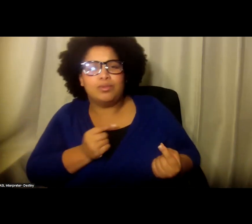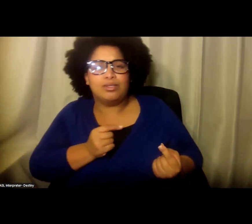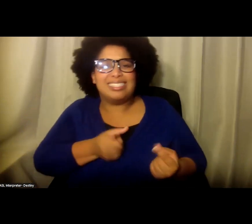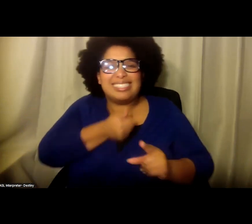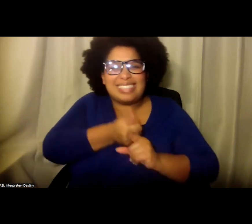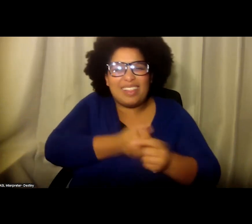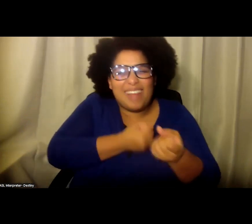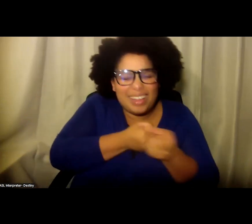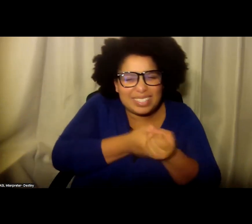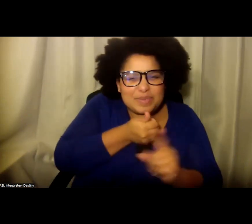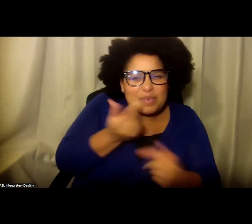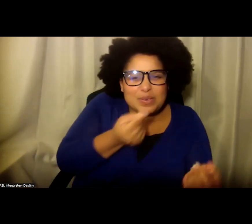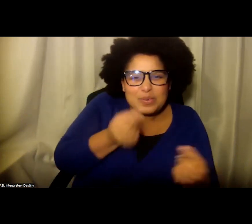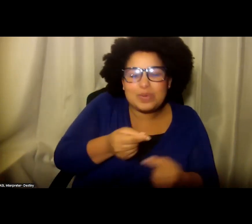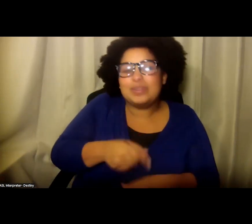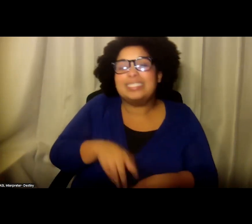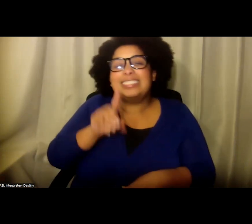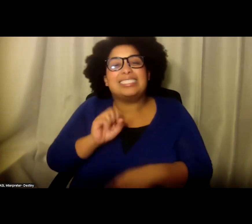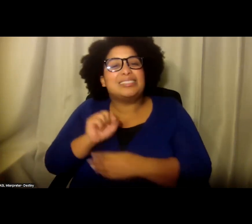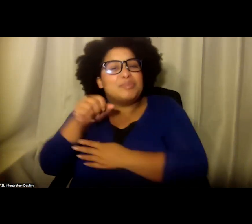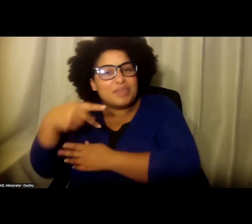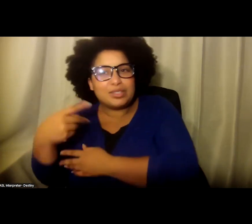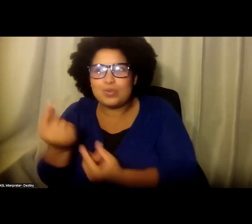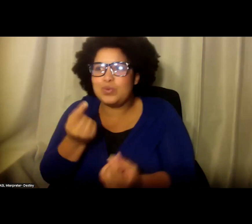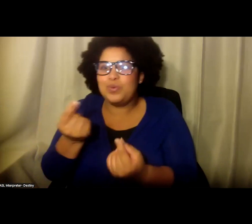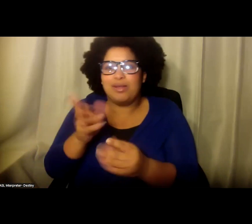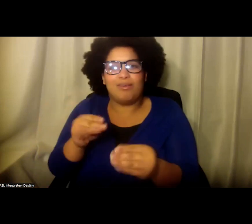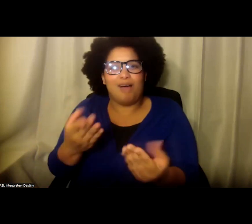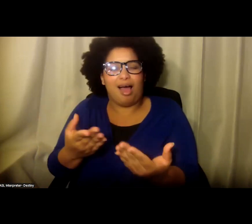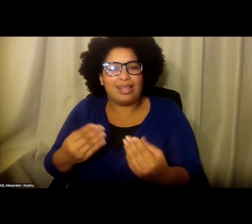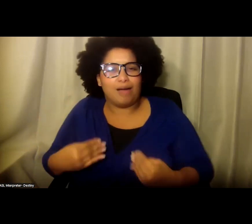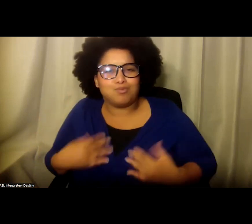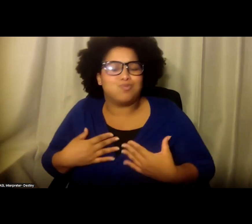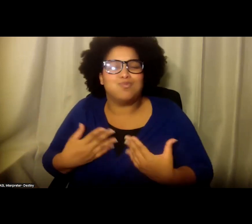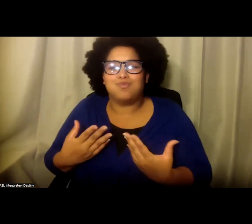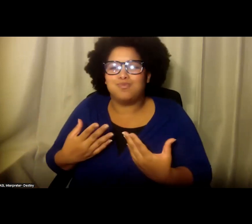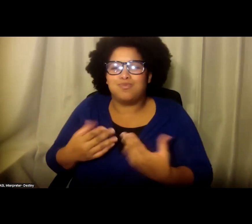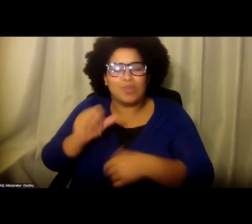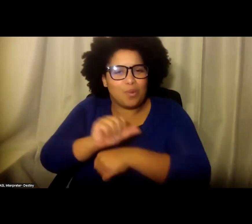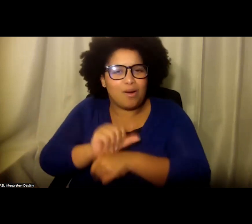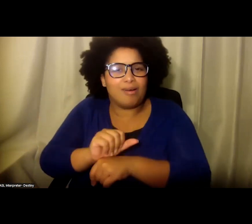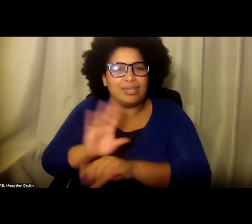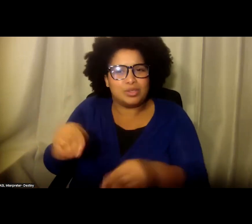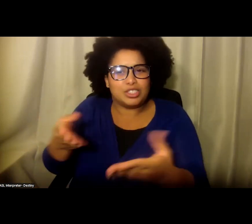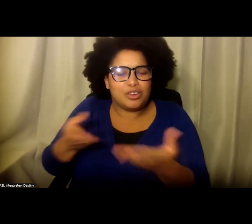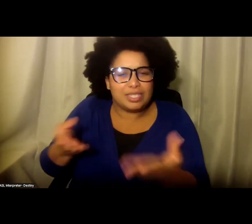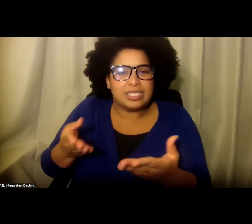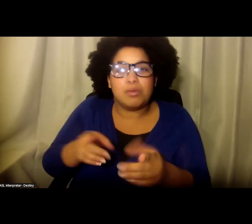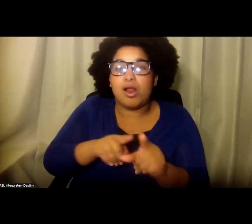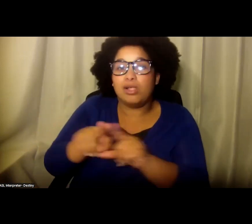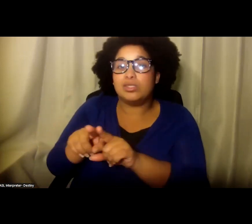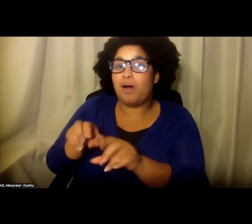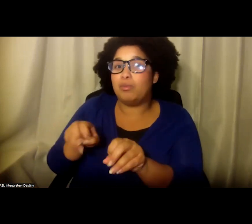-advocates, direct service professionals were doing to provide that inspiration, but then also using an opportunity